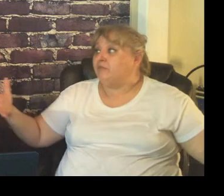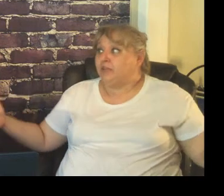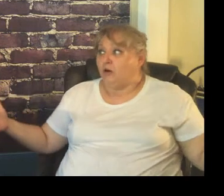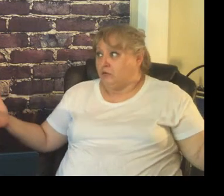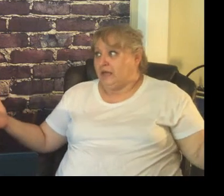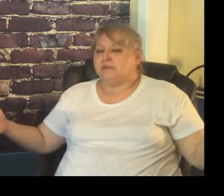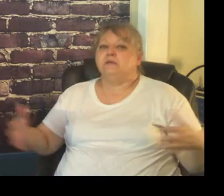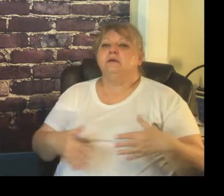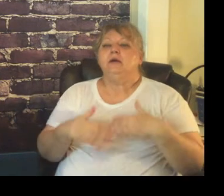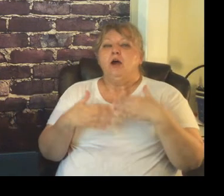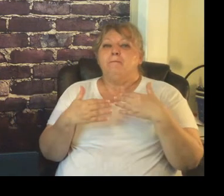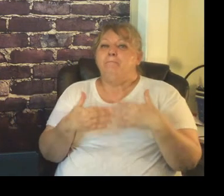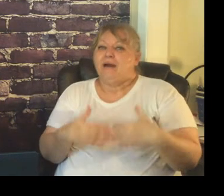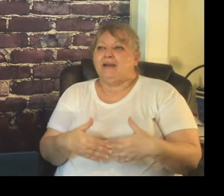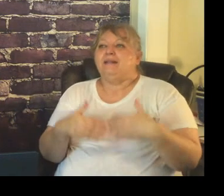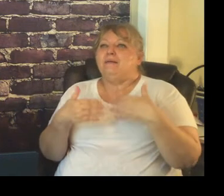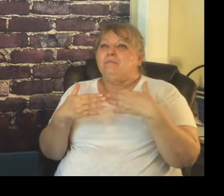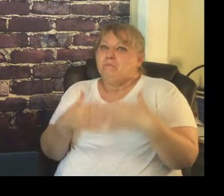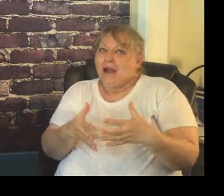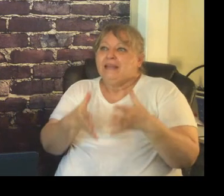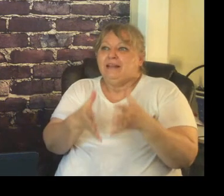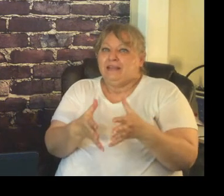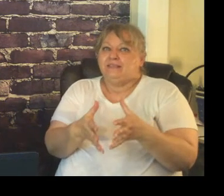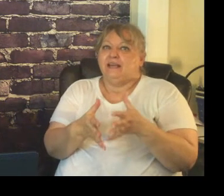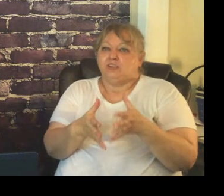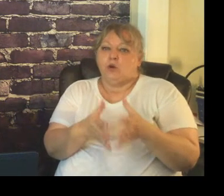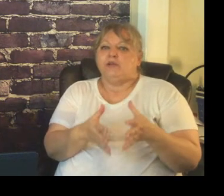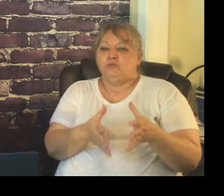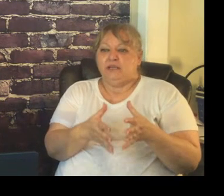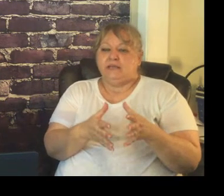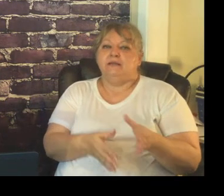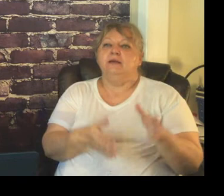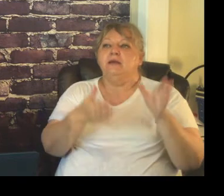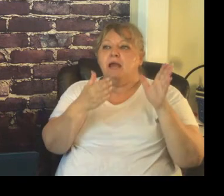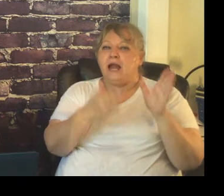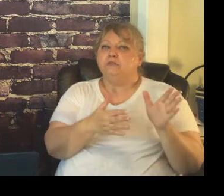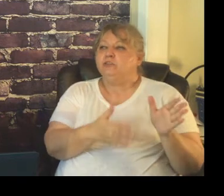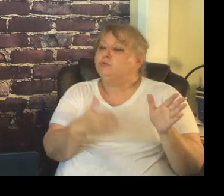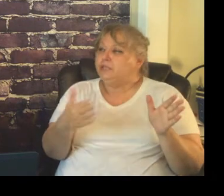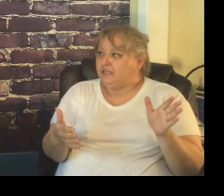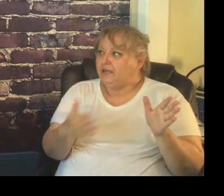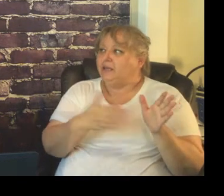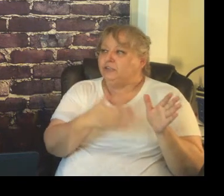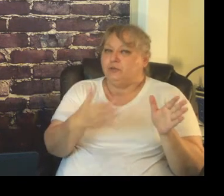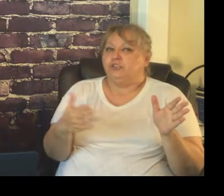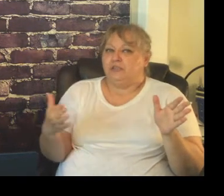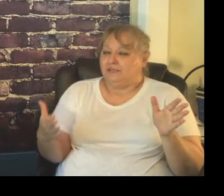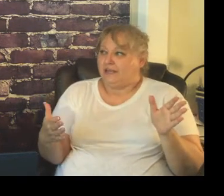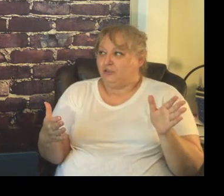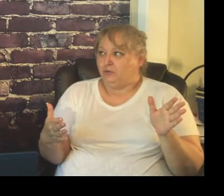for the whole class but my thing has always been how the routine and the structure in the classroom